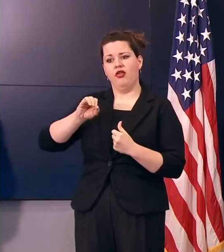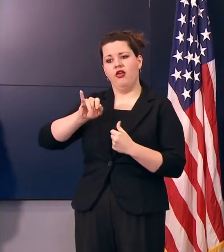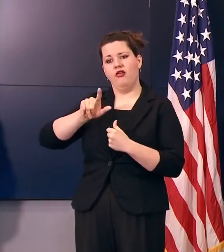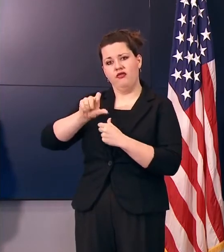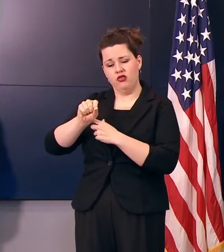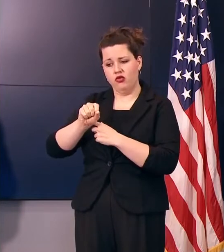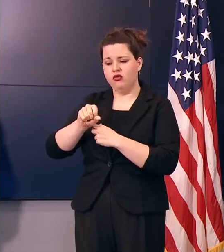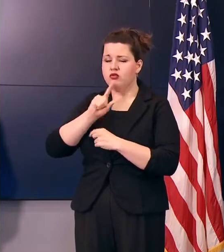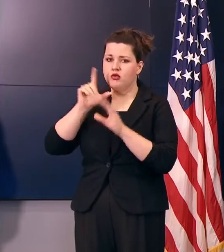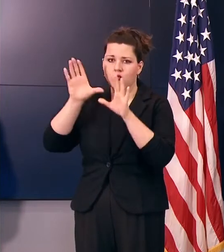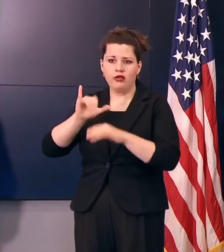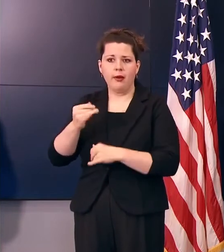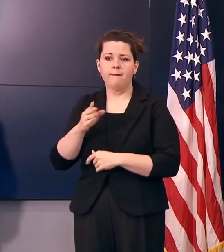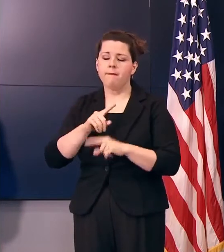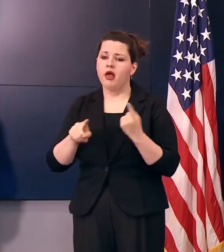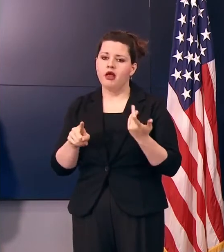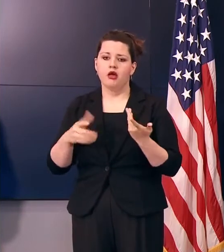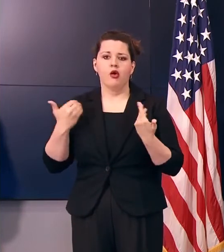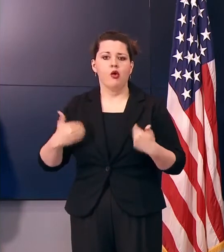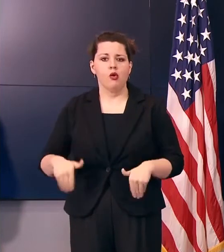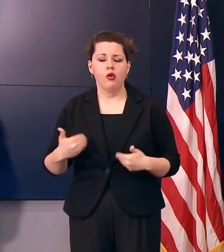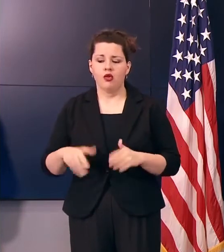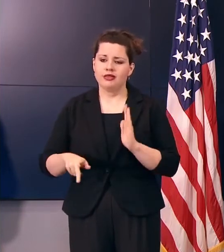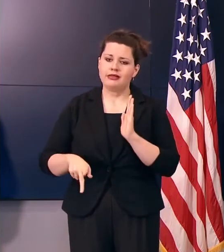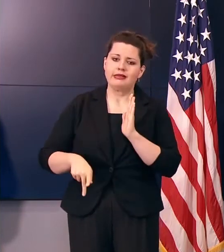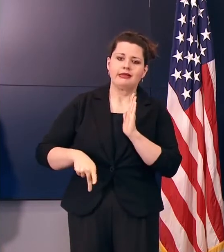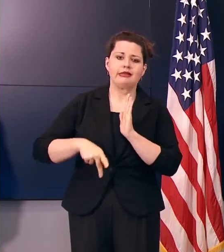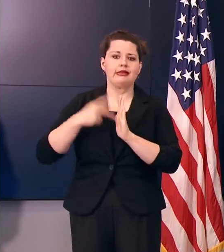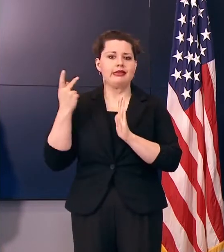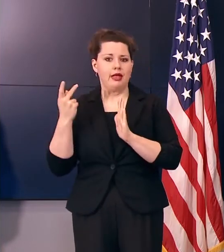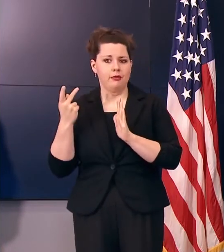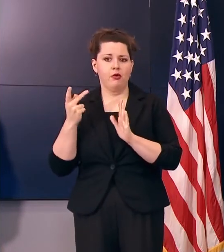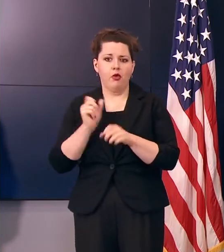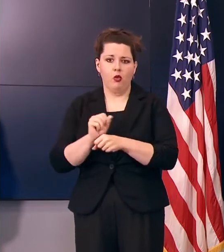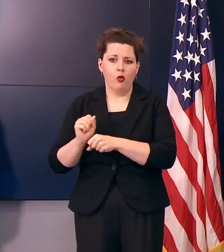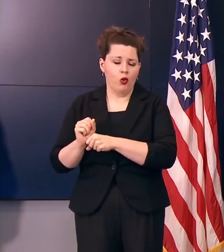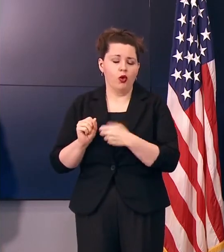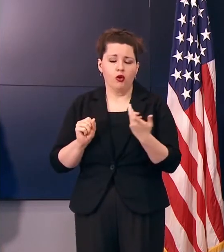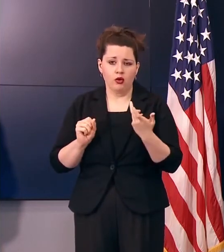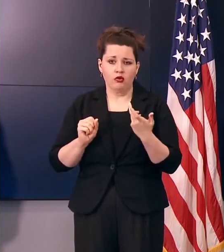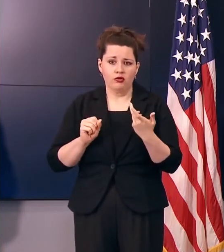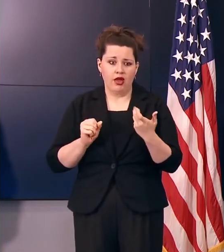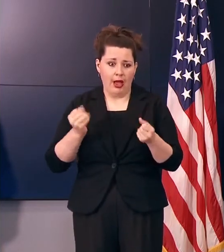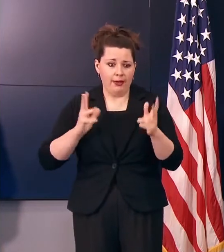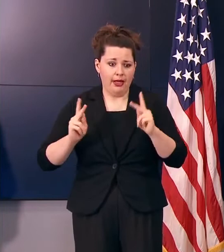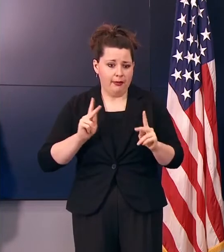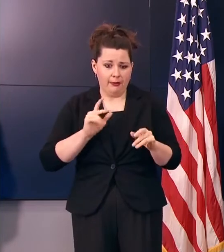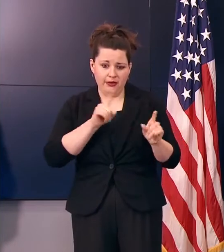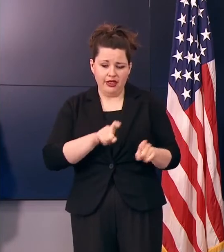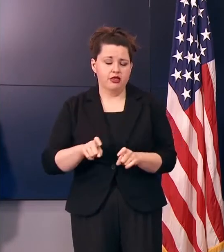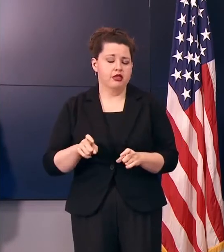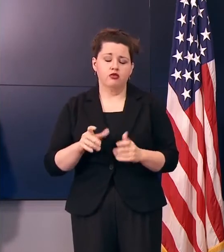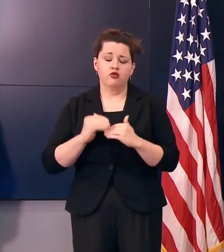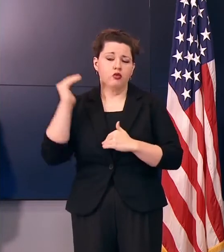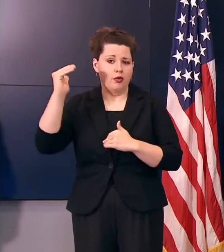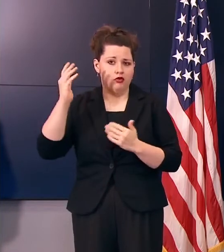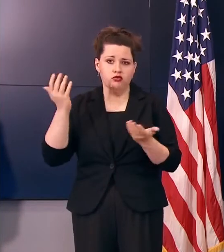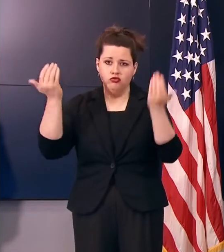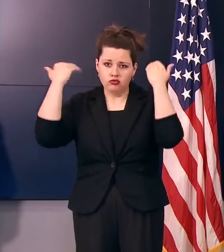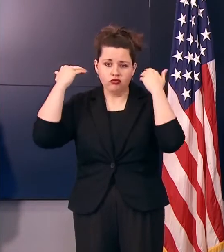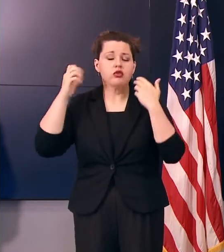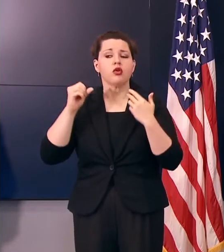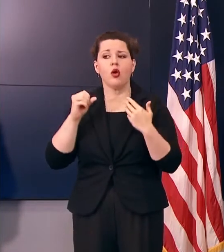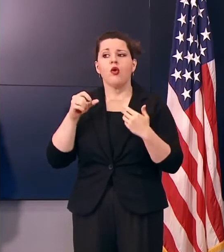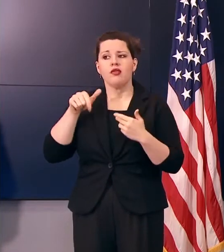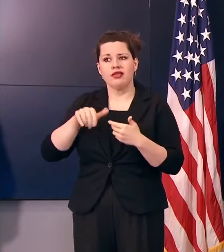job. But we've just, when you're doubling the capacity of those that you're testing, it's just too much. And so this is a way for us